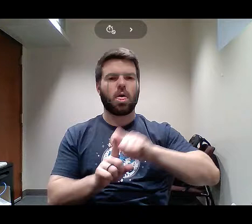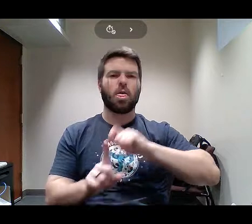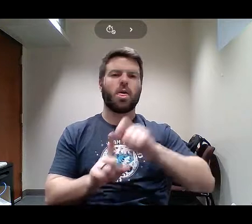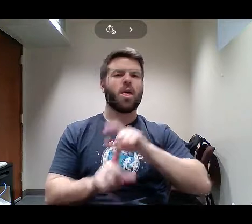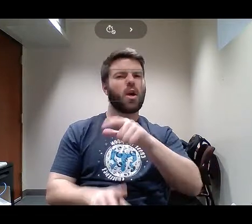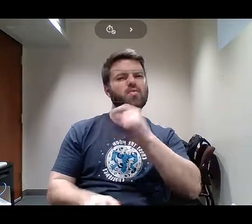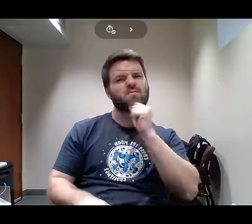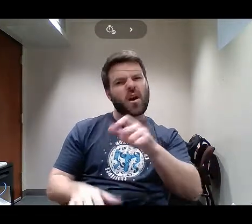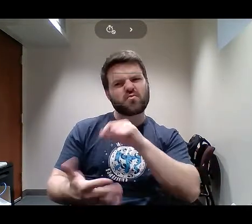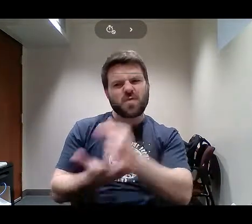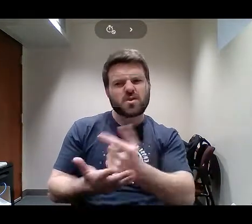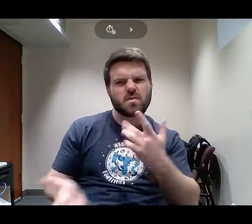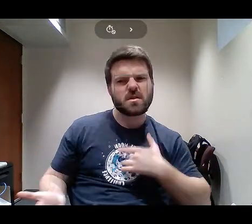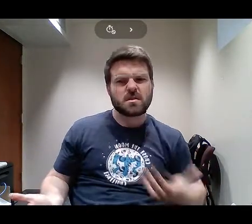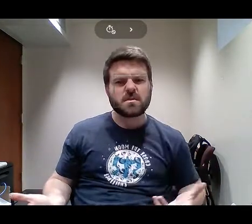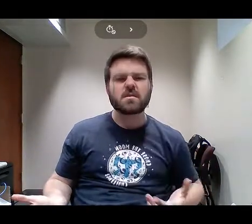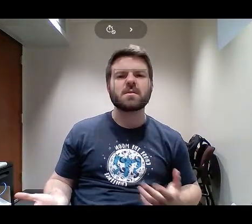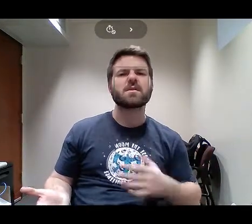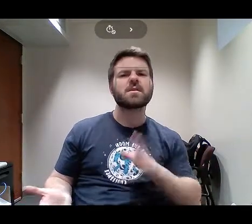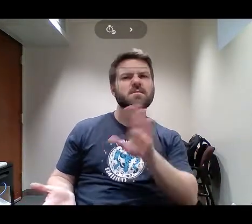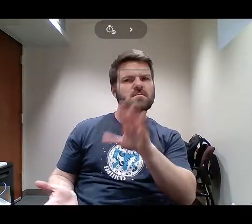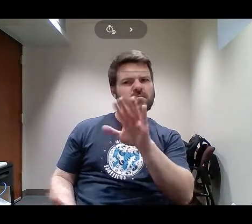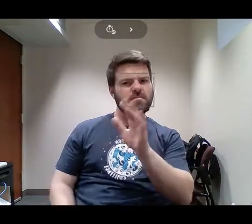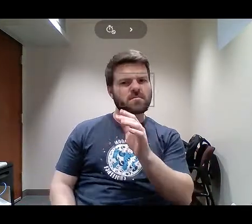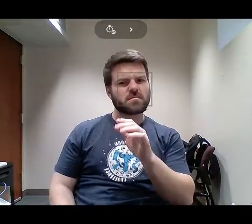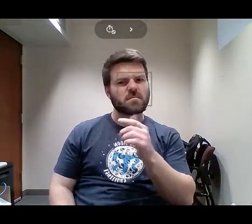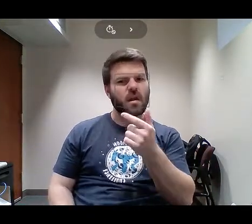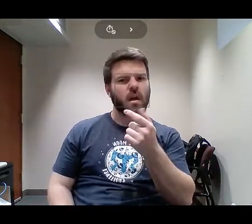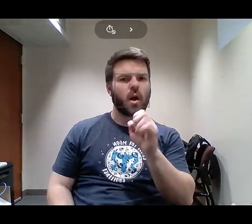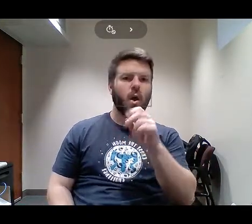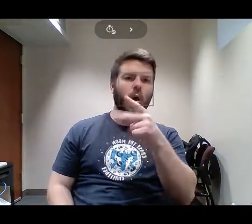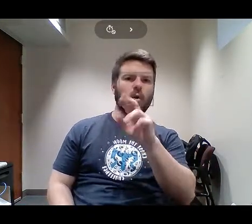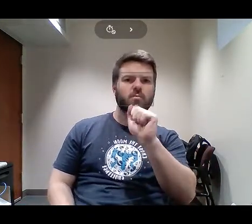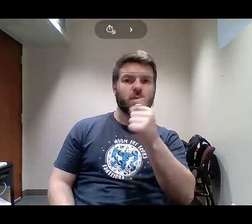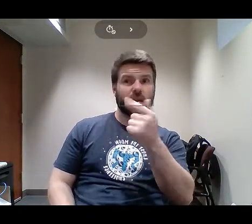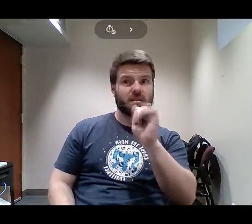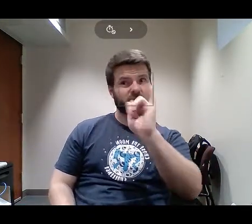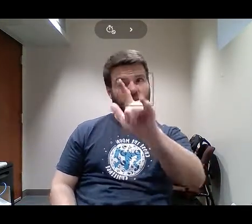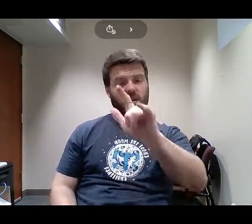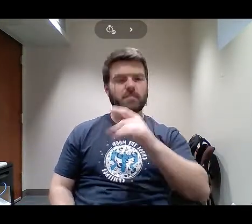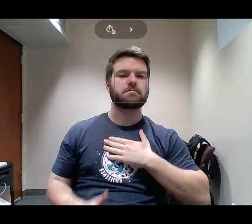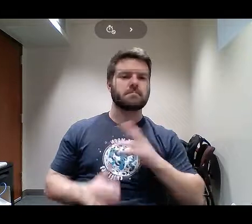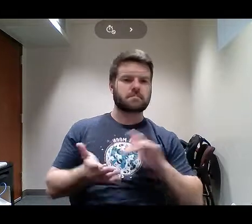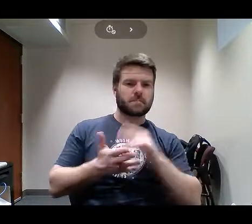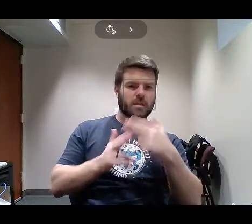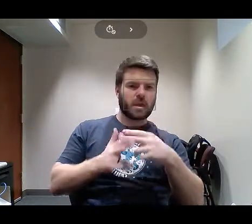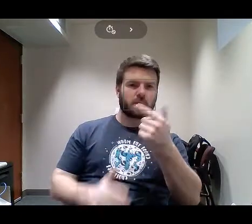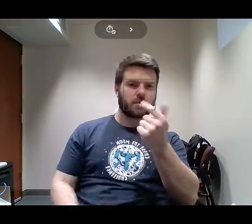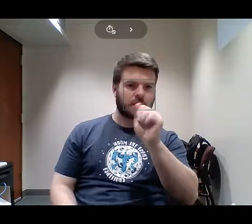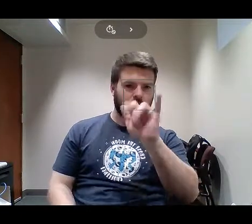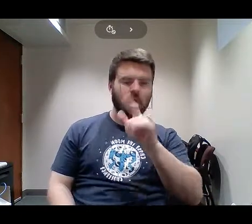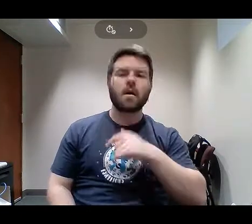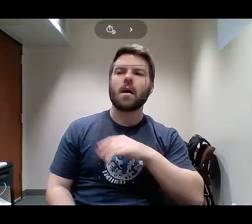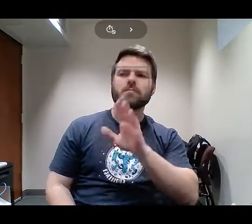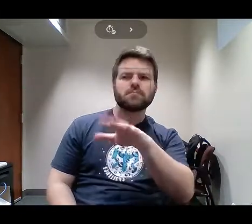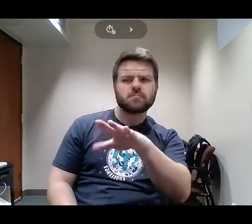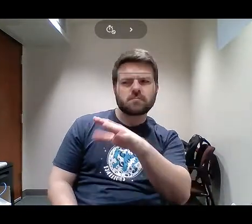He'd say, Oprah Gale, that's my middle name. I don't know what you're going to do without that degree. And I'd say, but Dad,